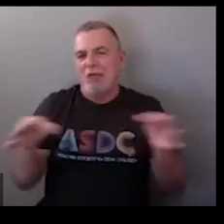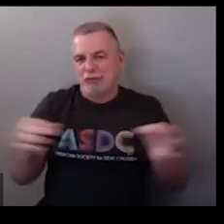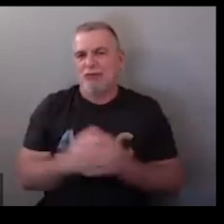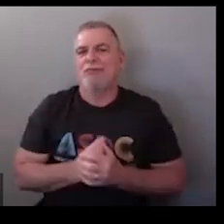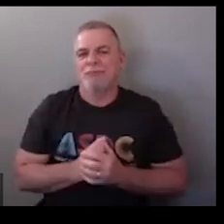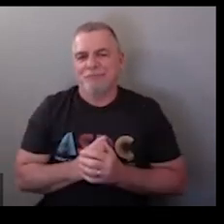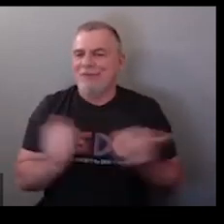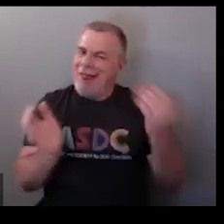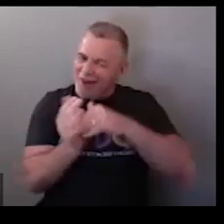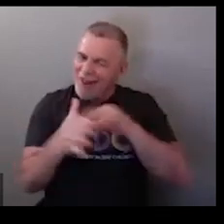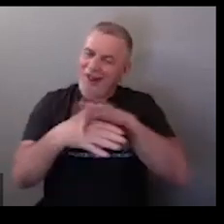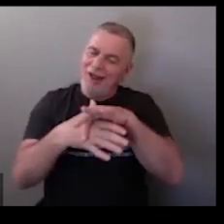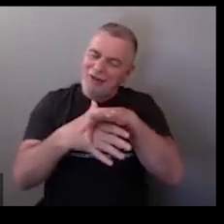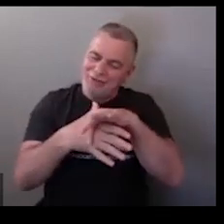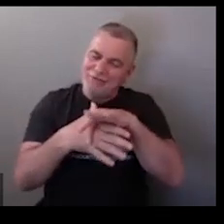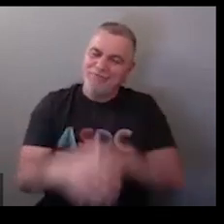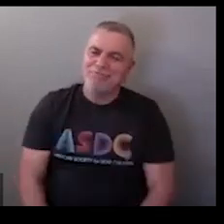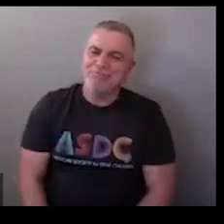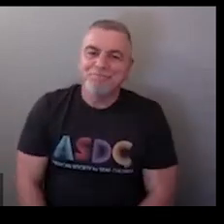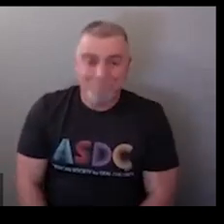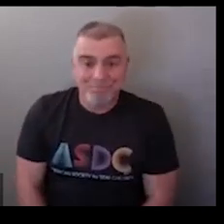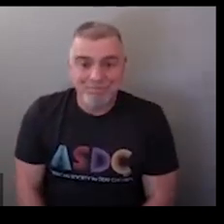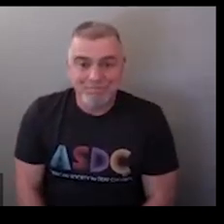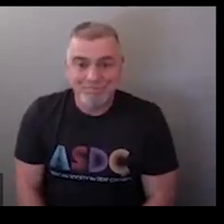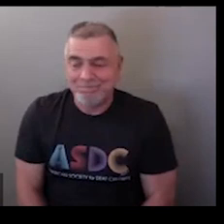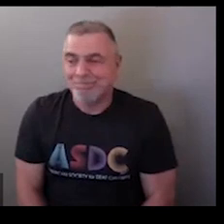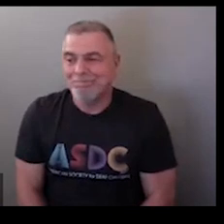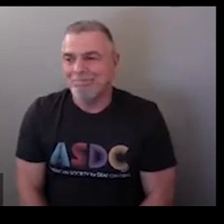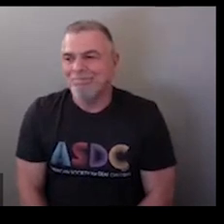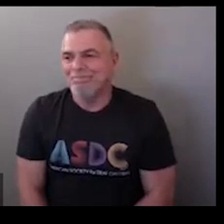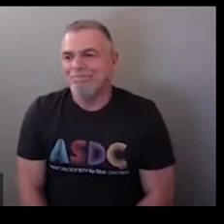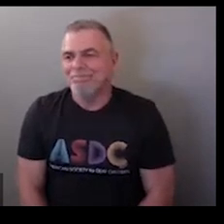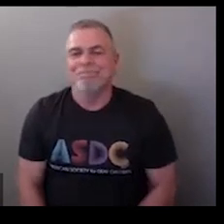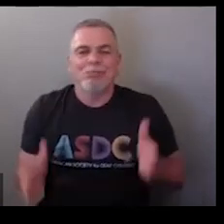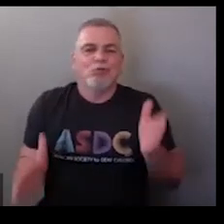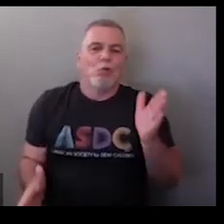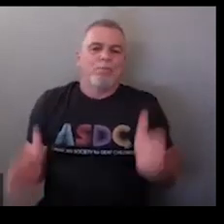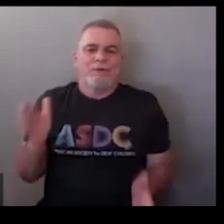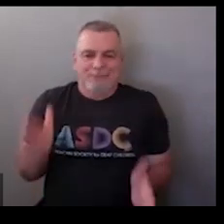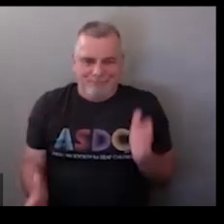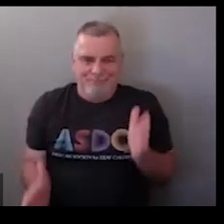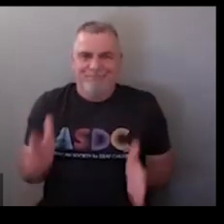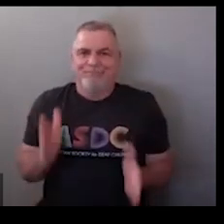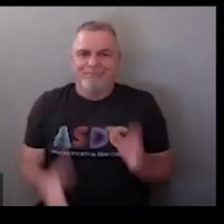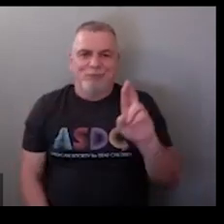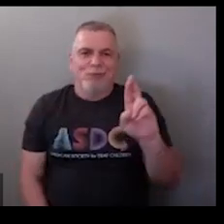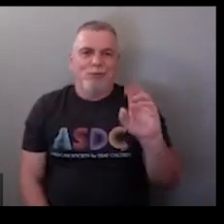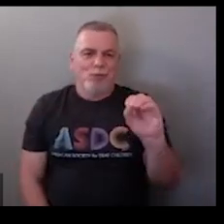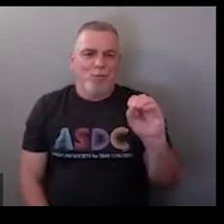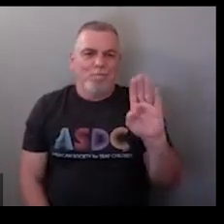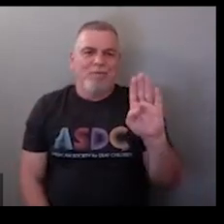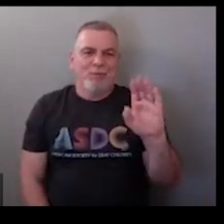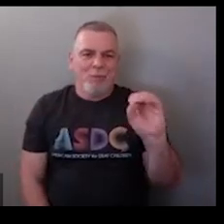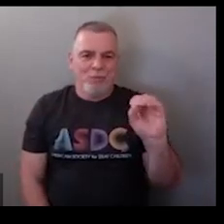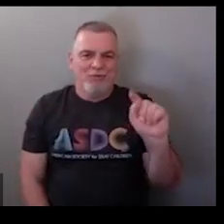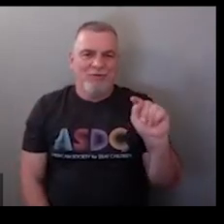foreign language again you'll understand it based on the content or context so and then robotics